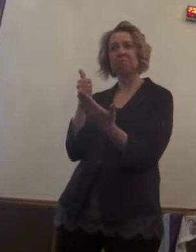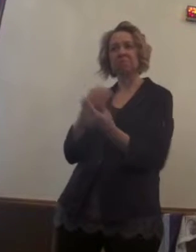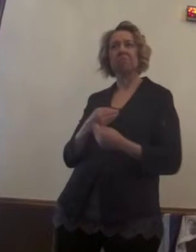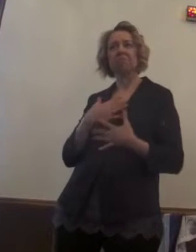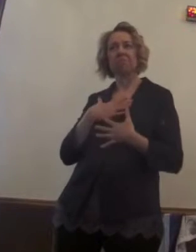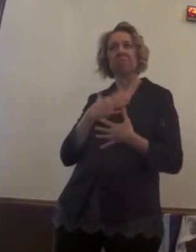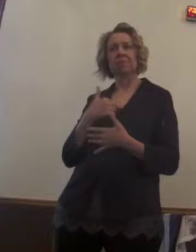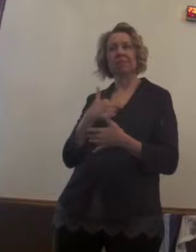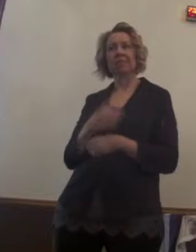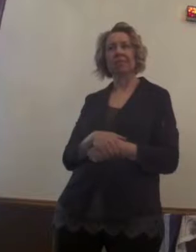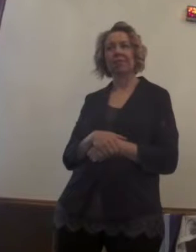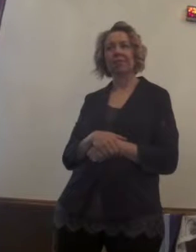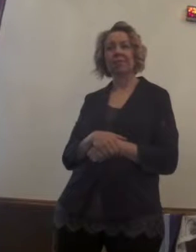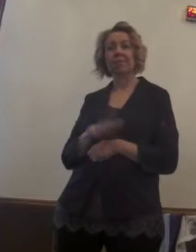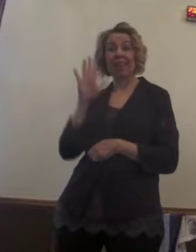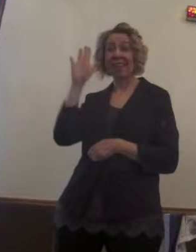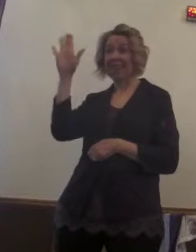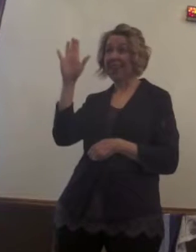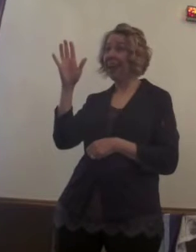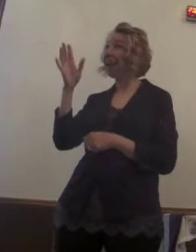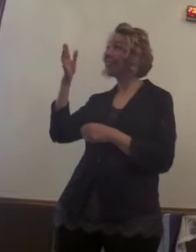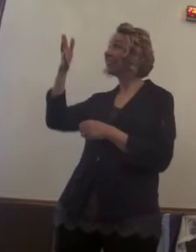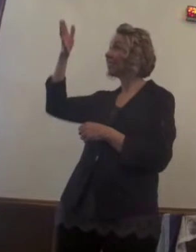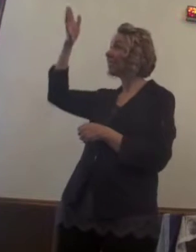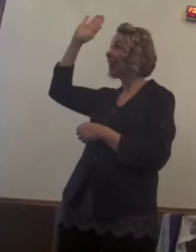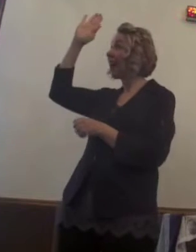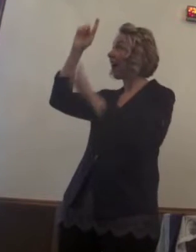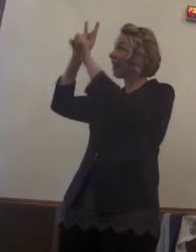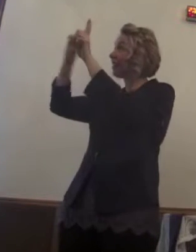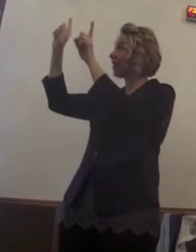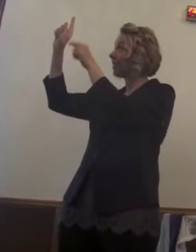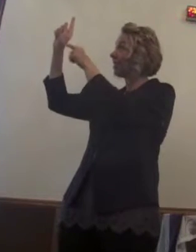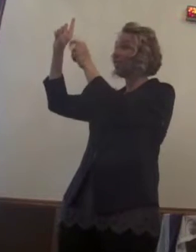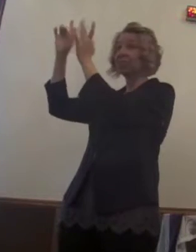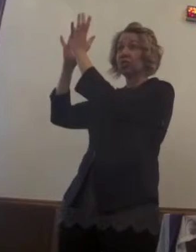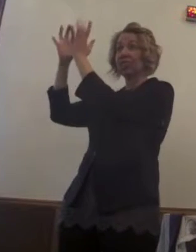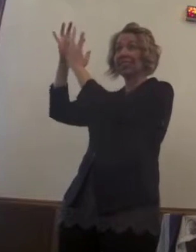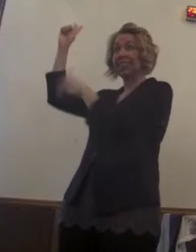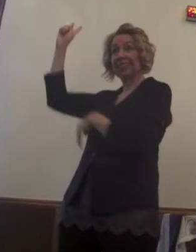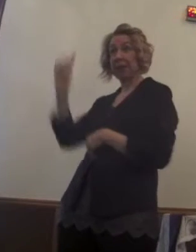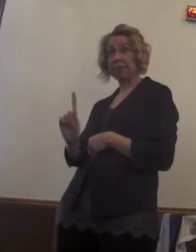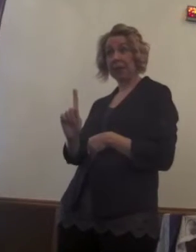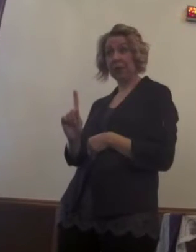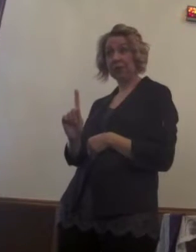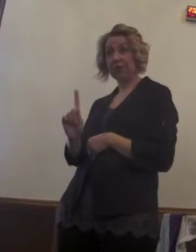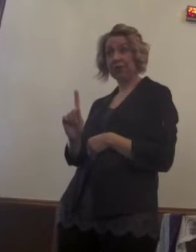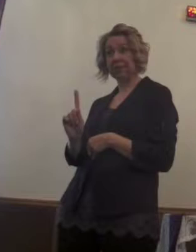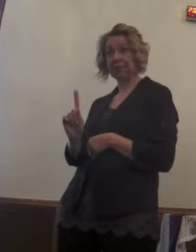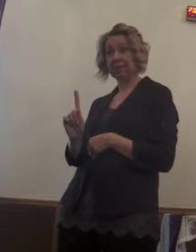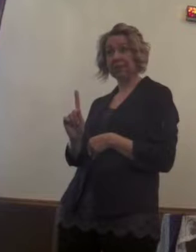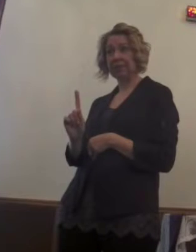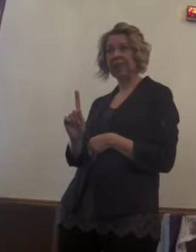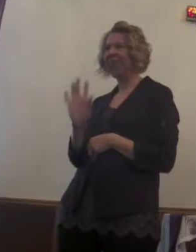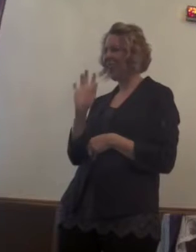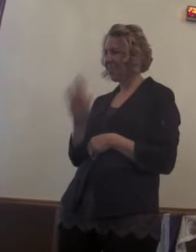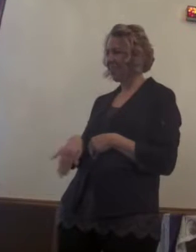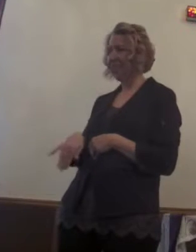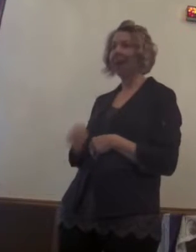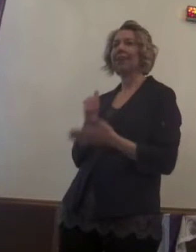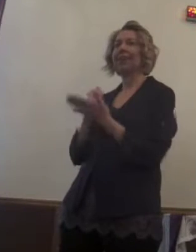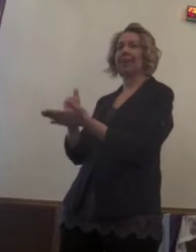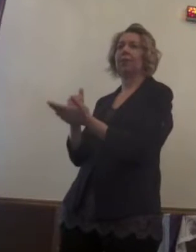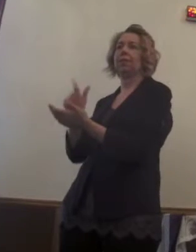that the word was made flesh within himself, crushed to the power that held Lazarus in that tomb that day.